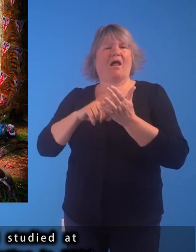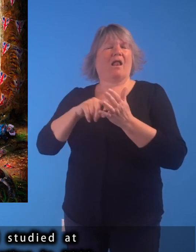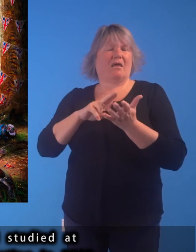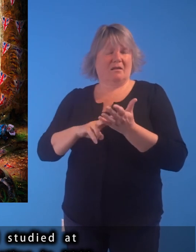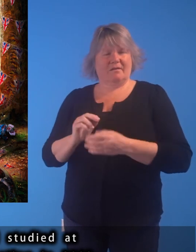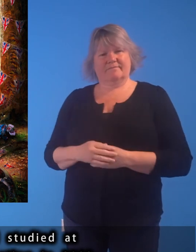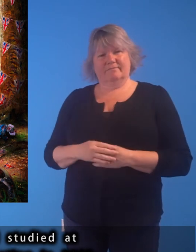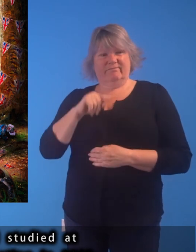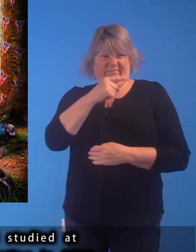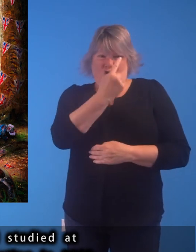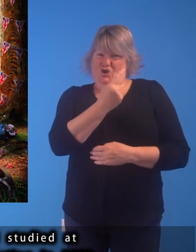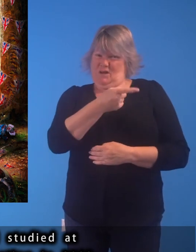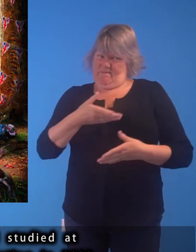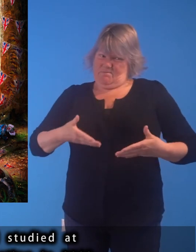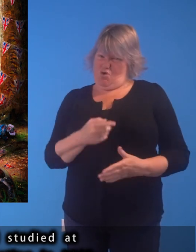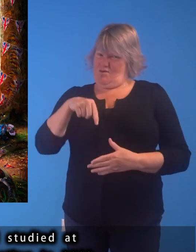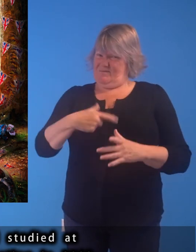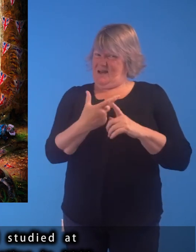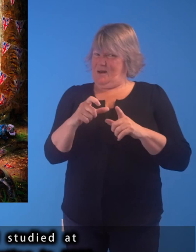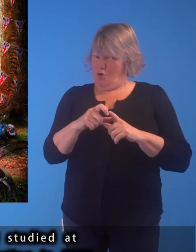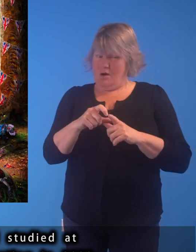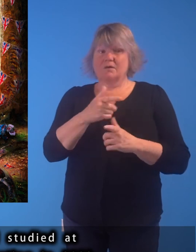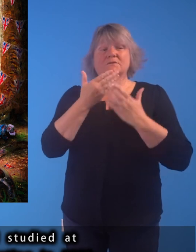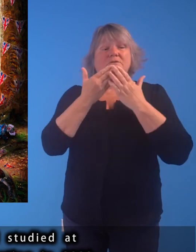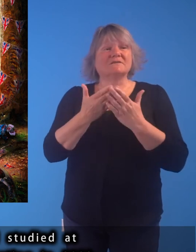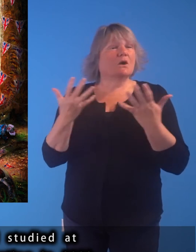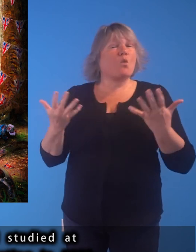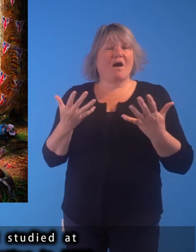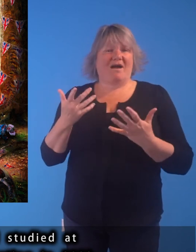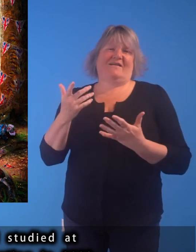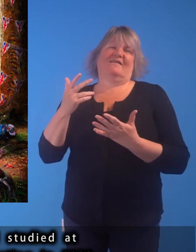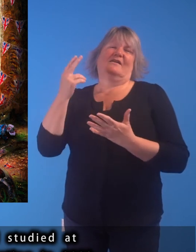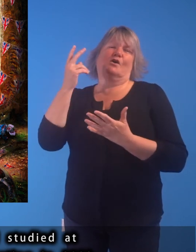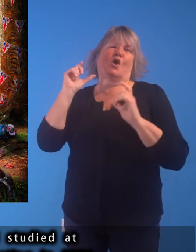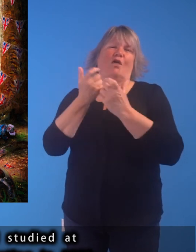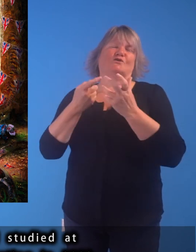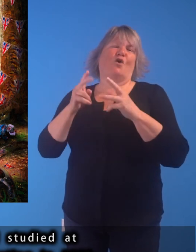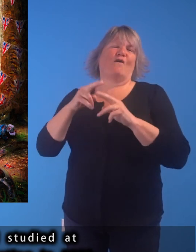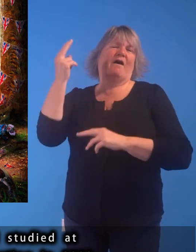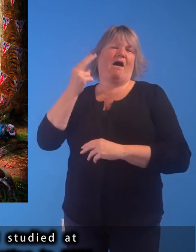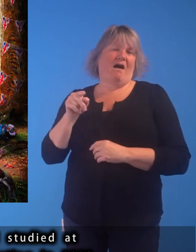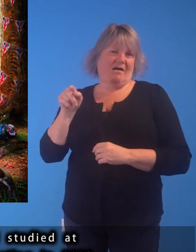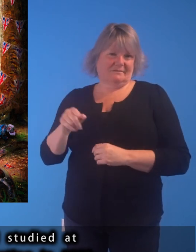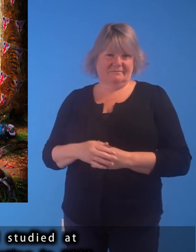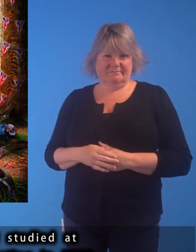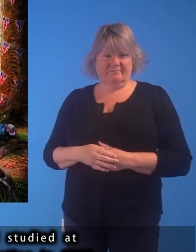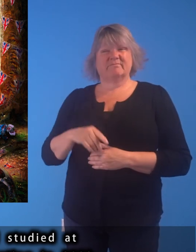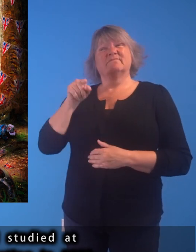Rachel was born in Edinburgh and studied at the city's College of Art, Since graduating in